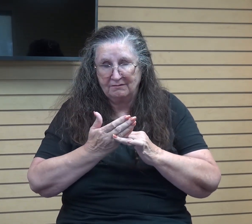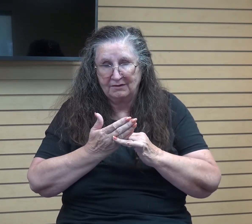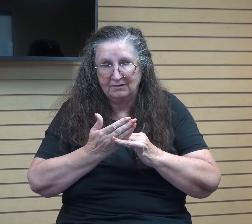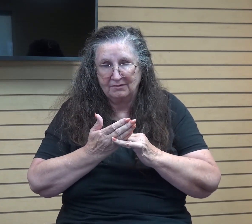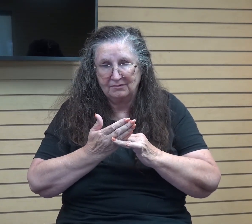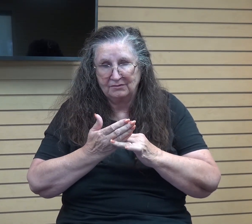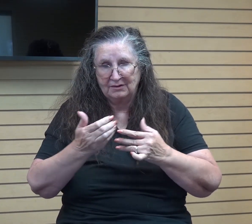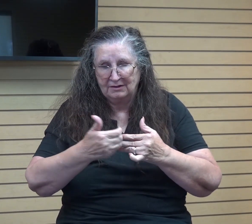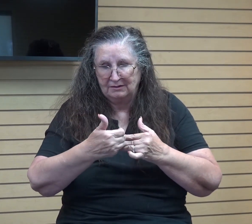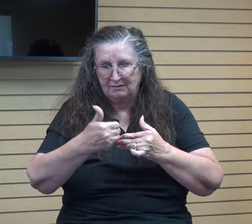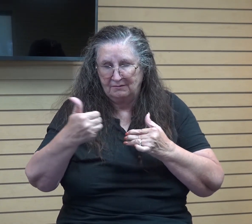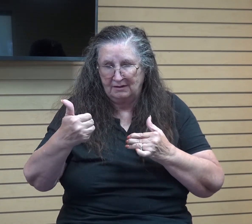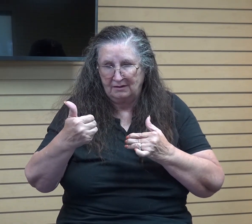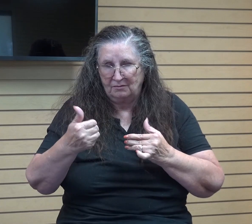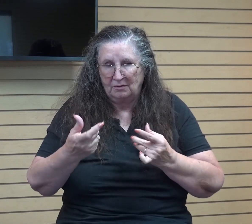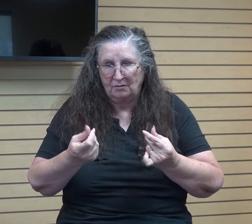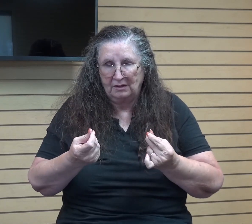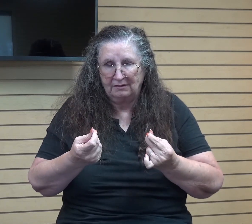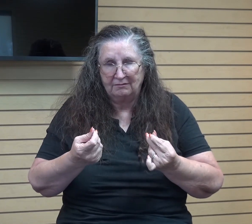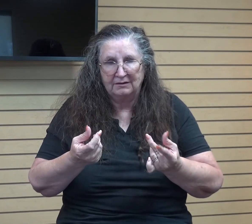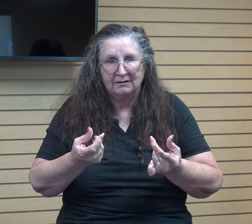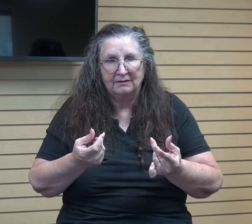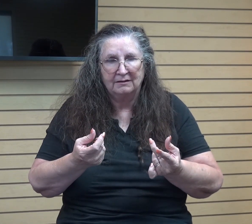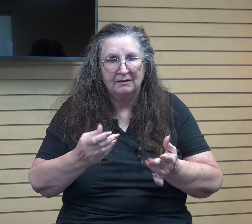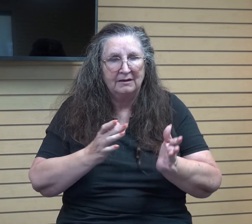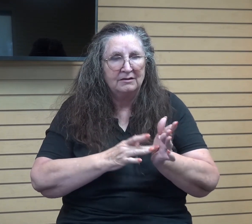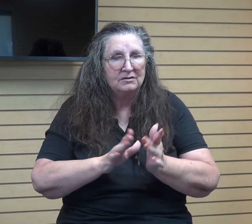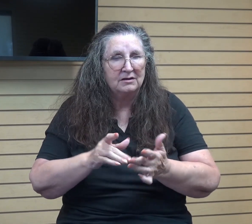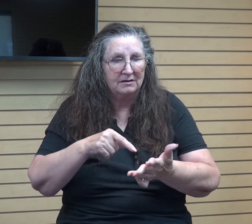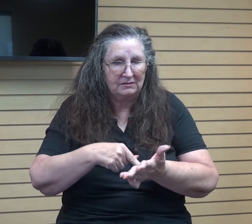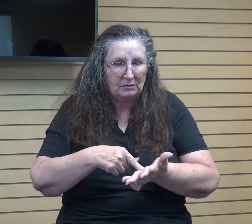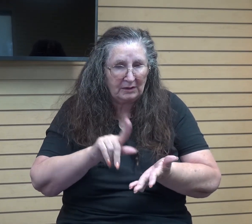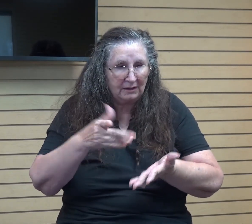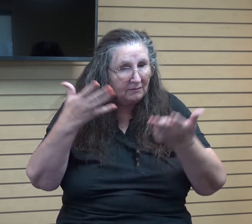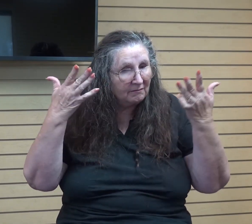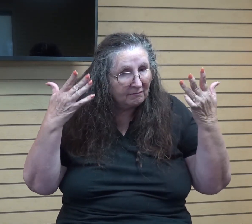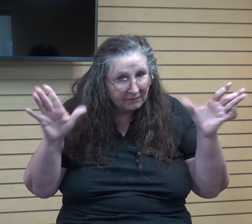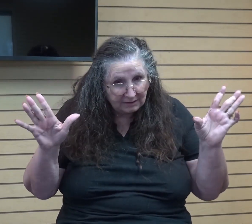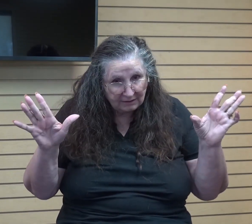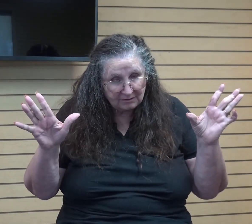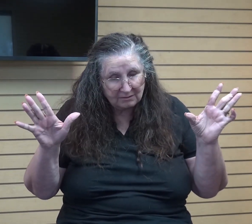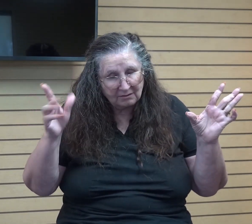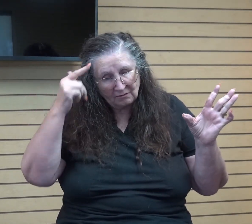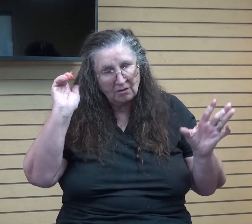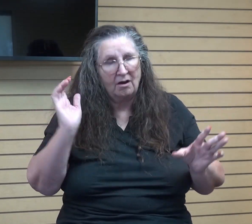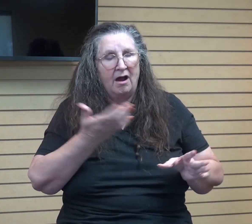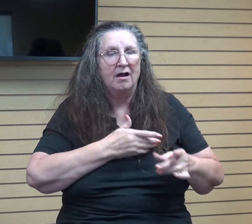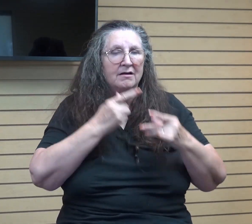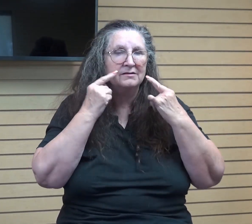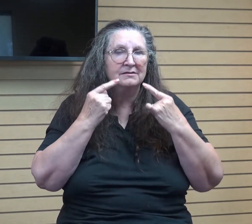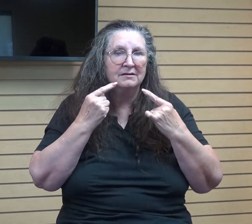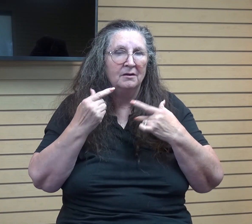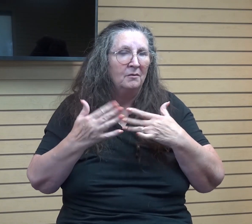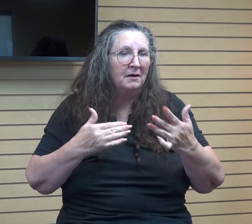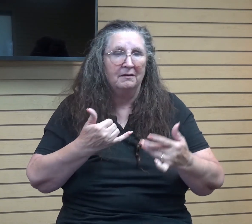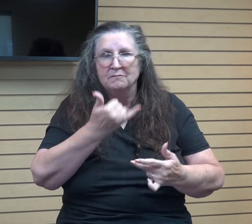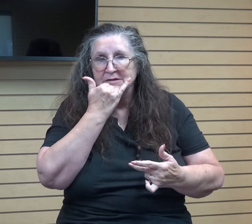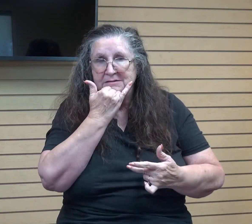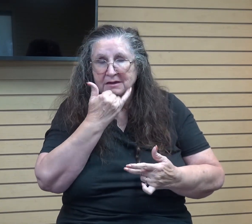what we've done. Jesus has already paid that price for our sins. And whatever mess up it is that we